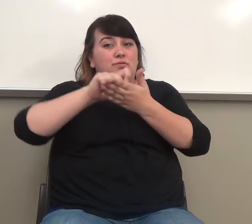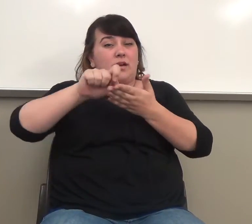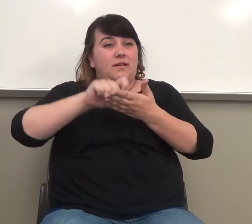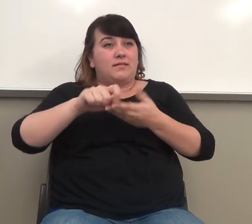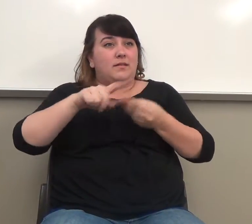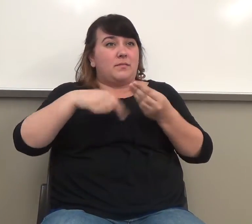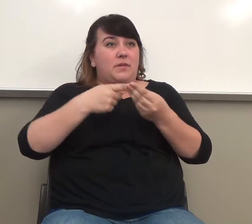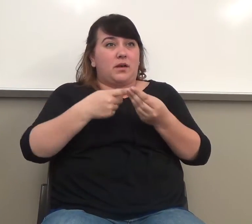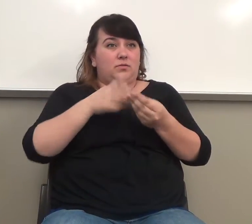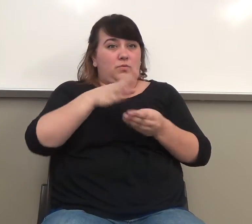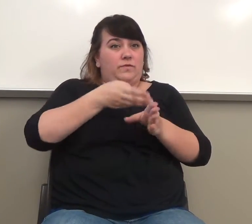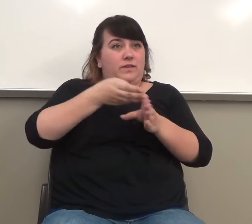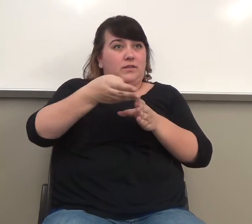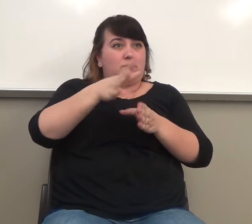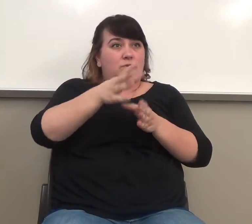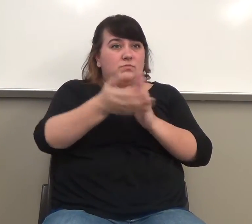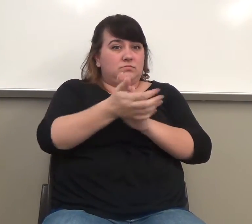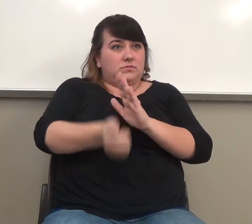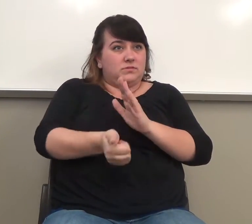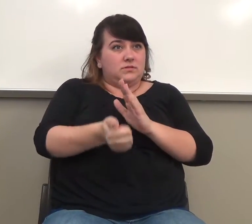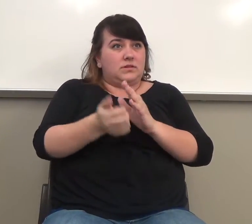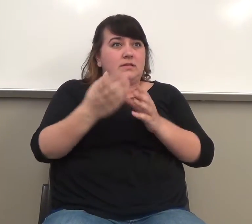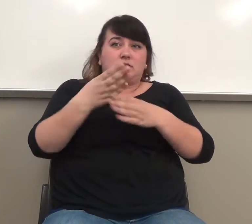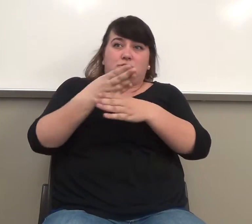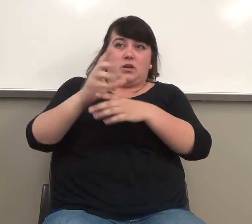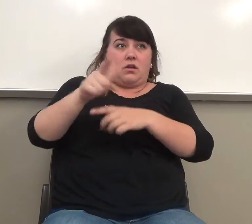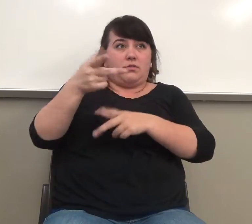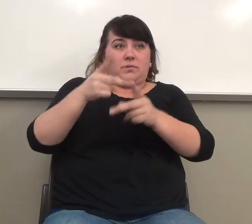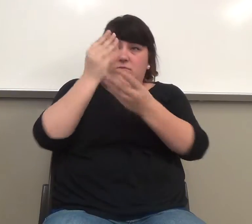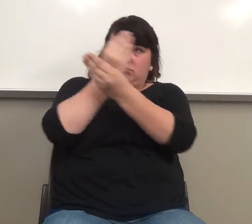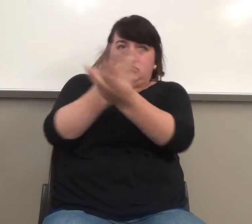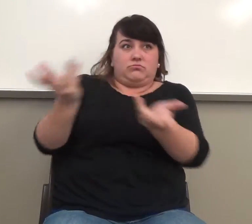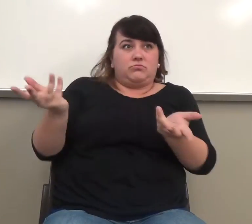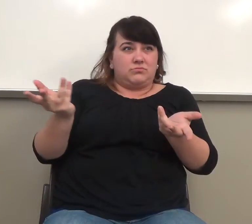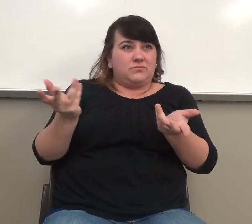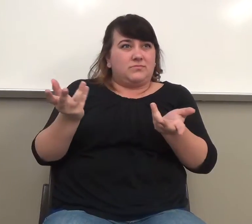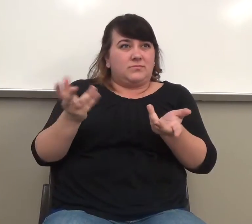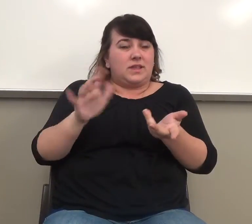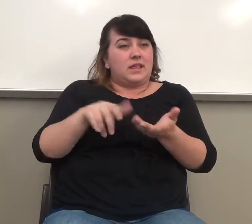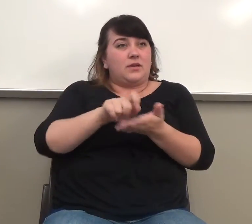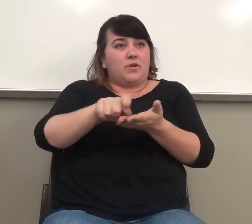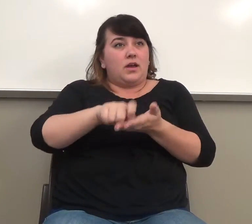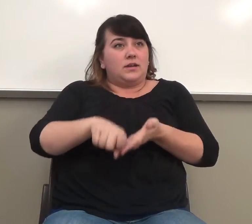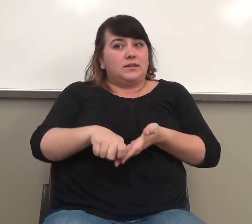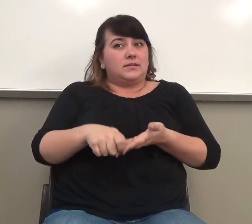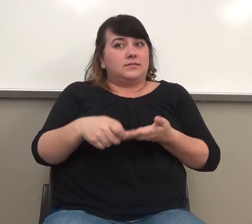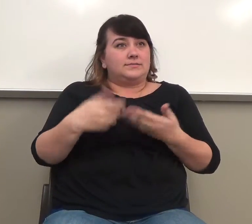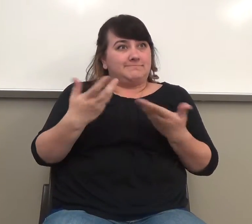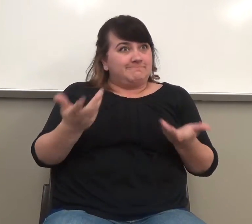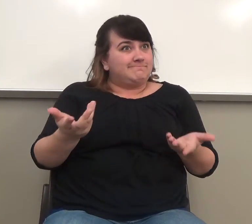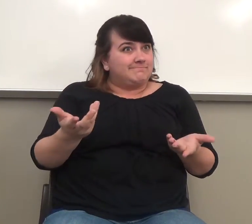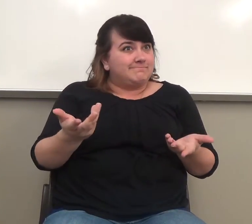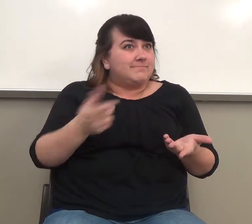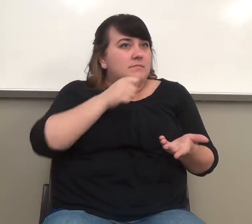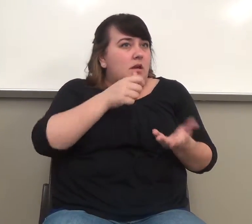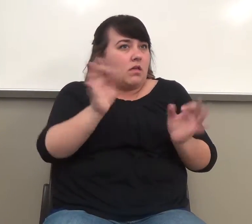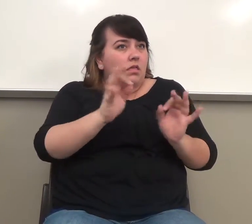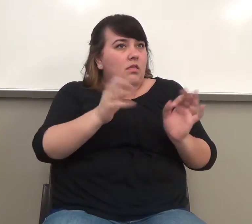what you do and share it with other people. Okay. So, looking forward to that,